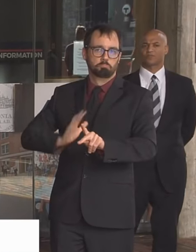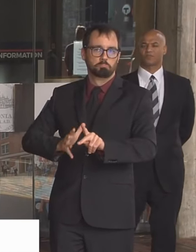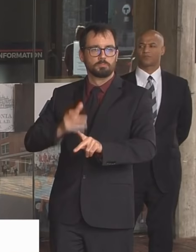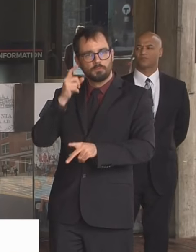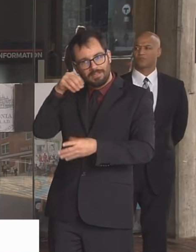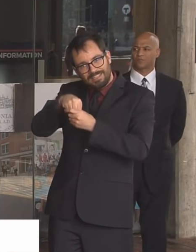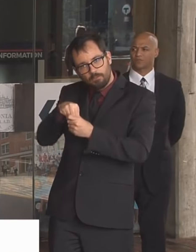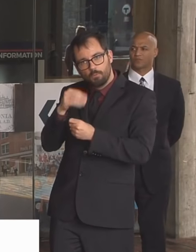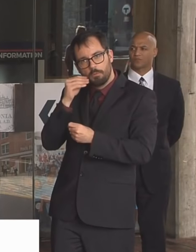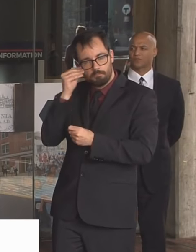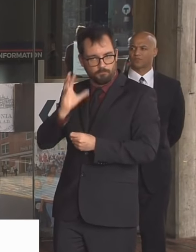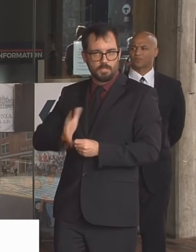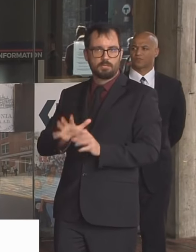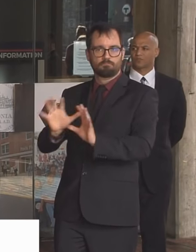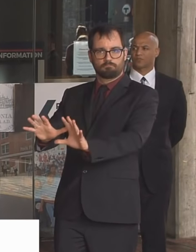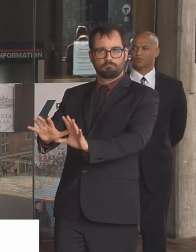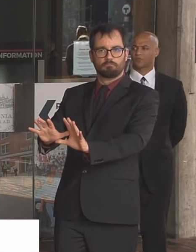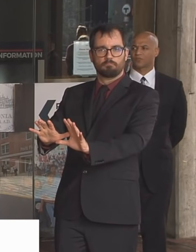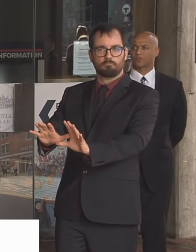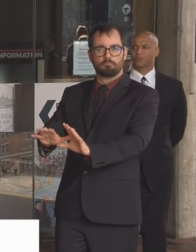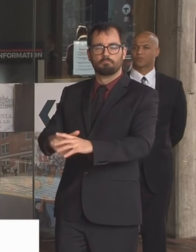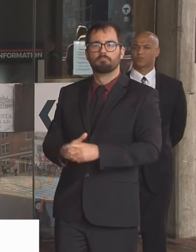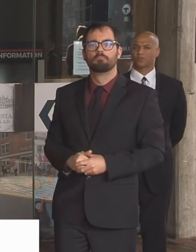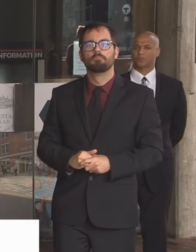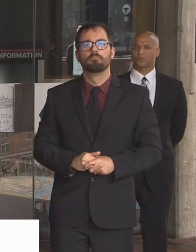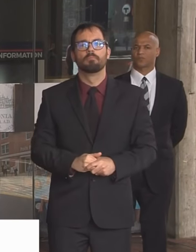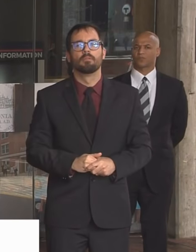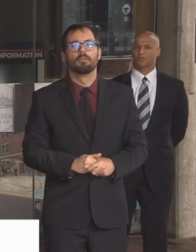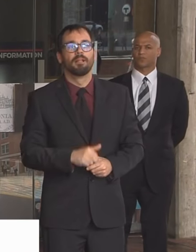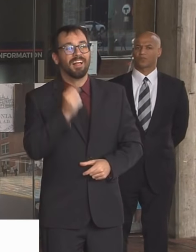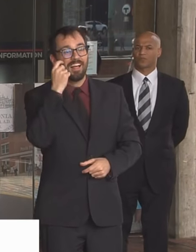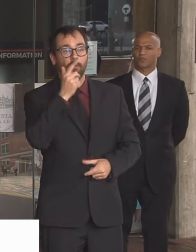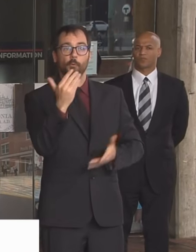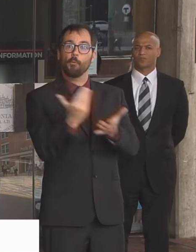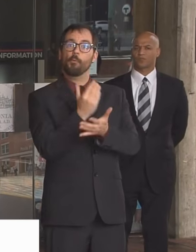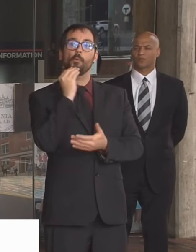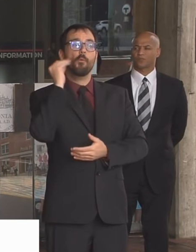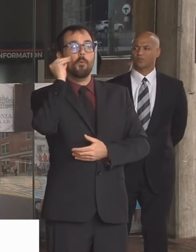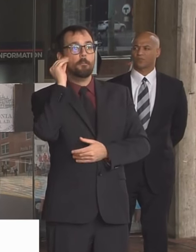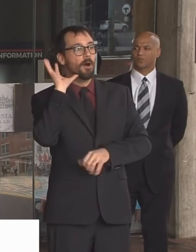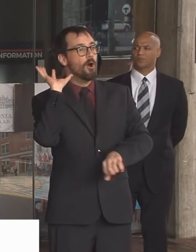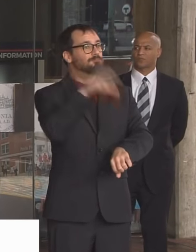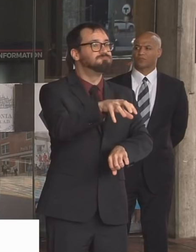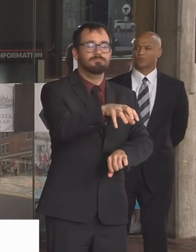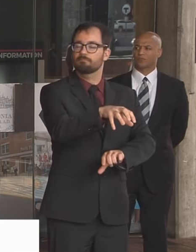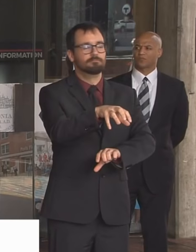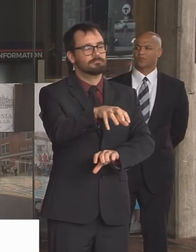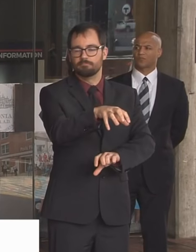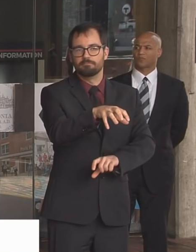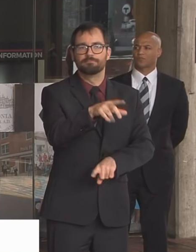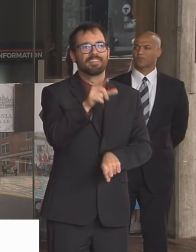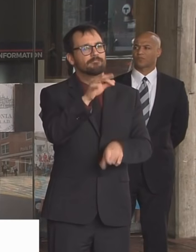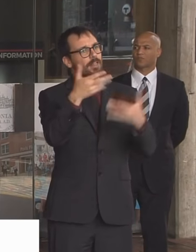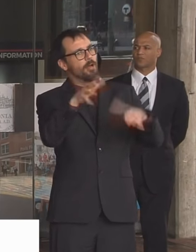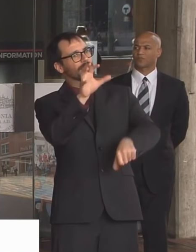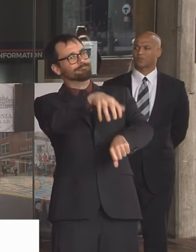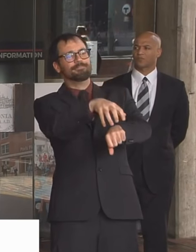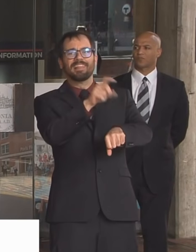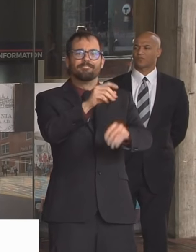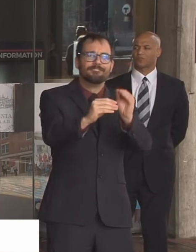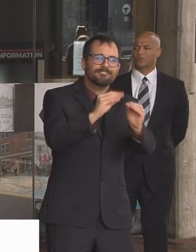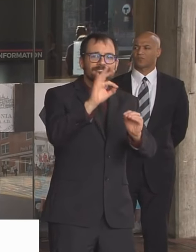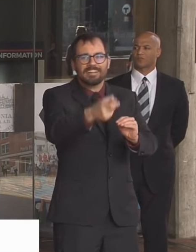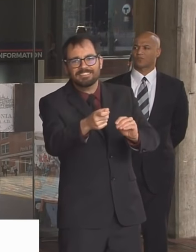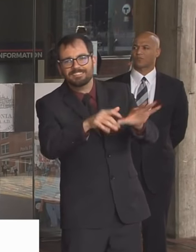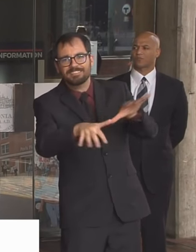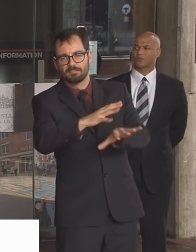do that that doesn't mean building new homes a 10 story building or i mean a 10 10 10 10 10 apartment building